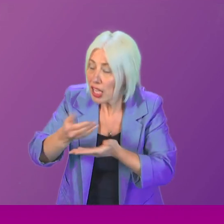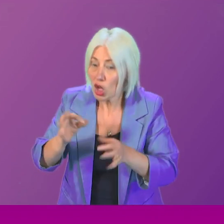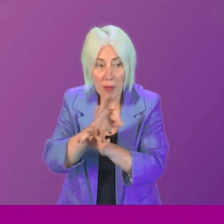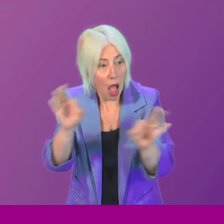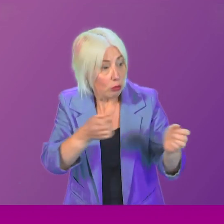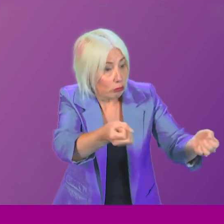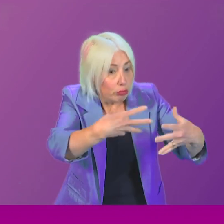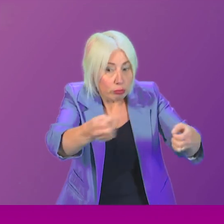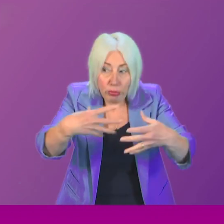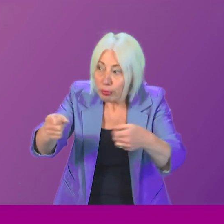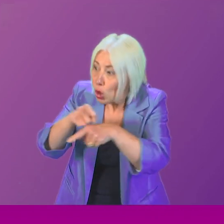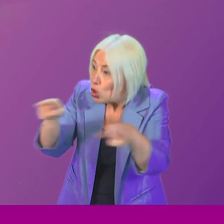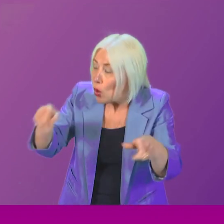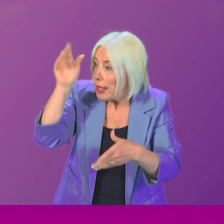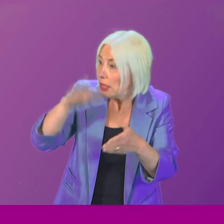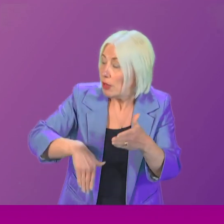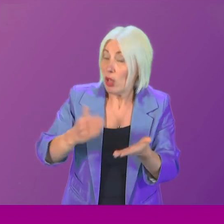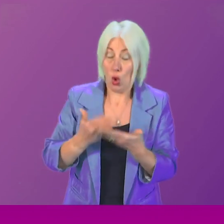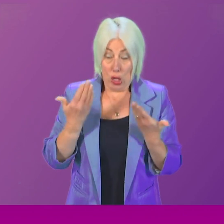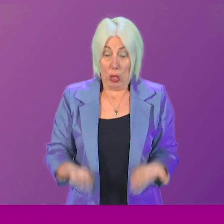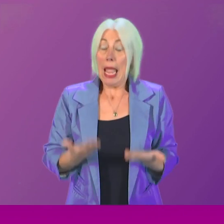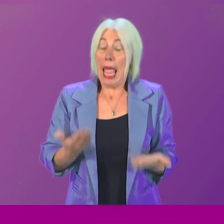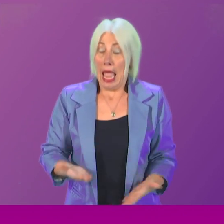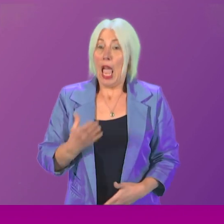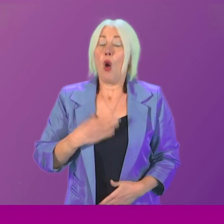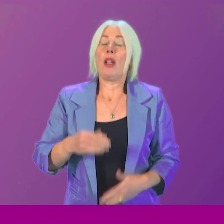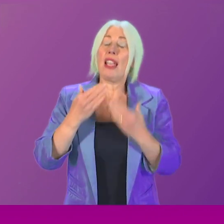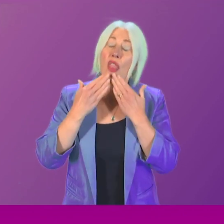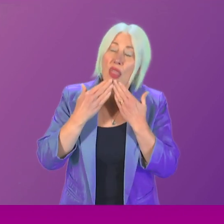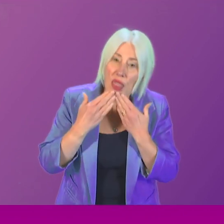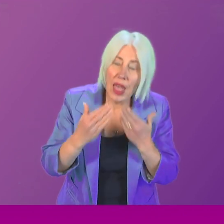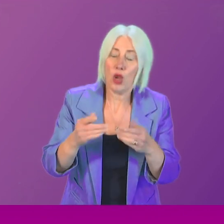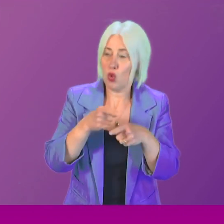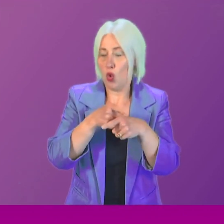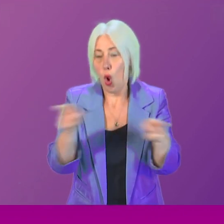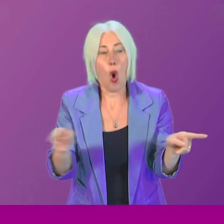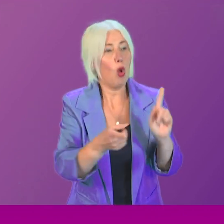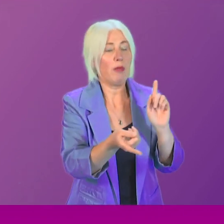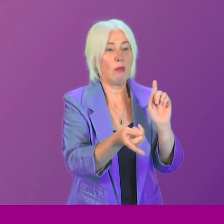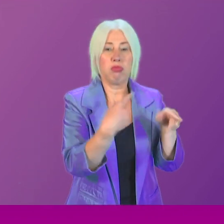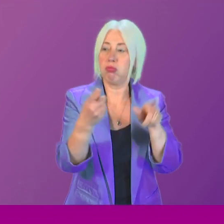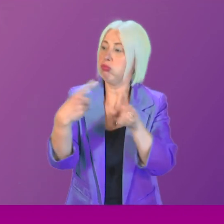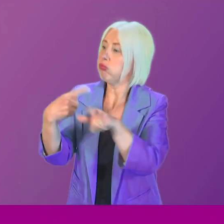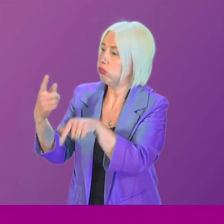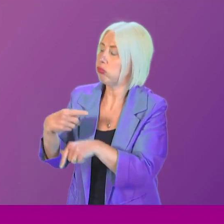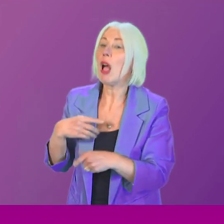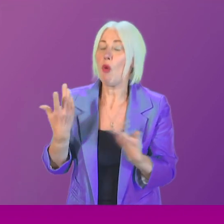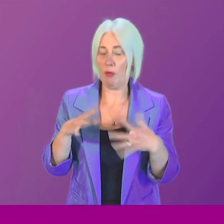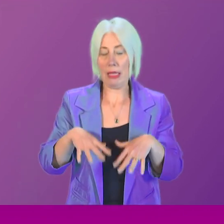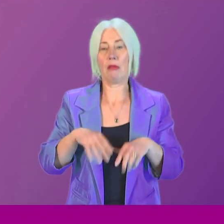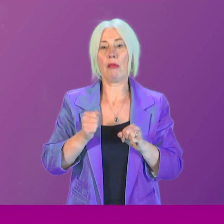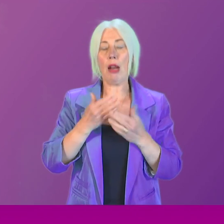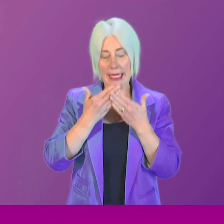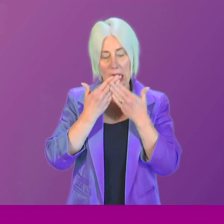experiences. I want to take this opportunity today to thank everyone who responded. We have since commissioned a study